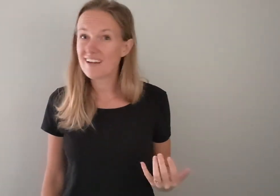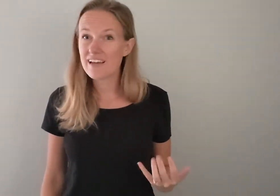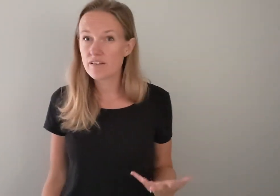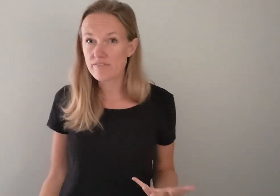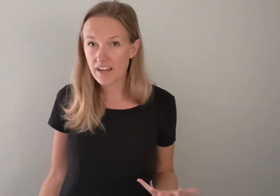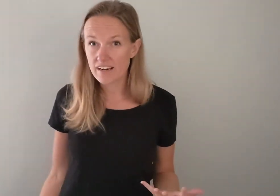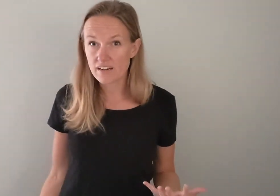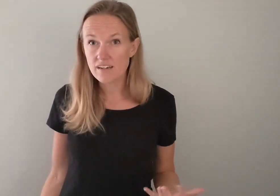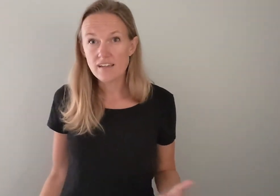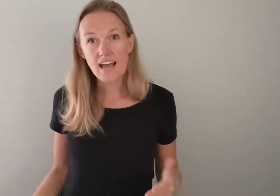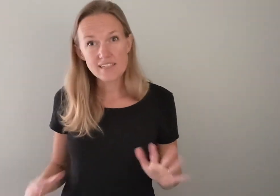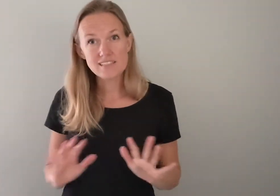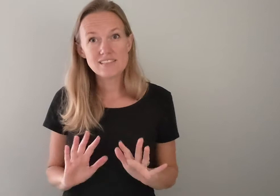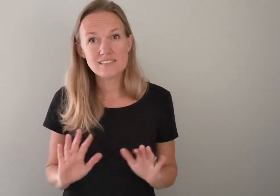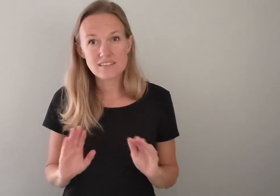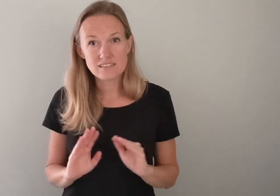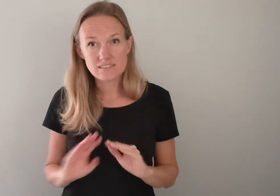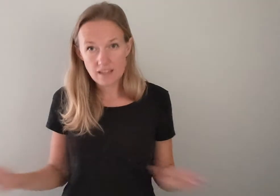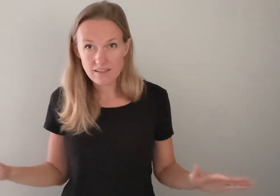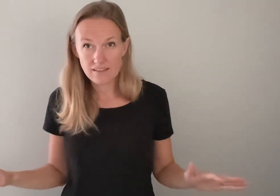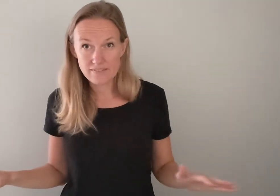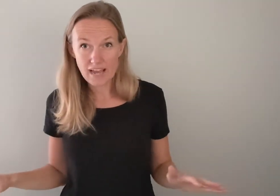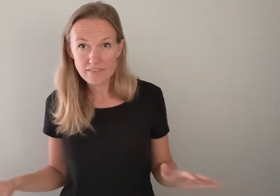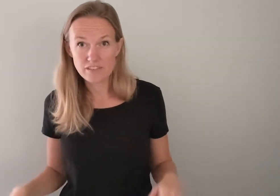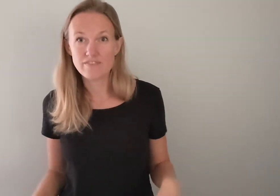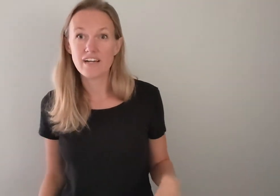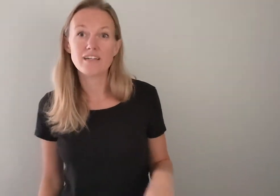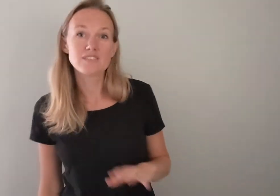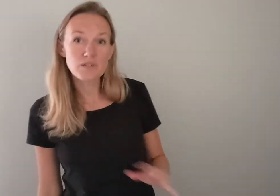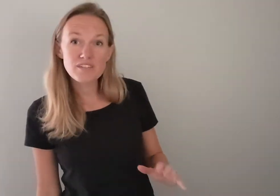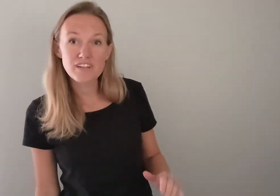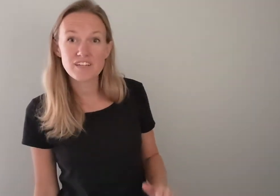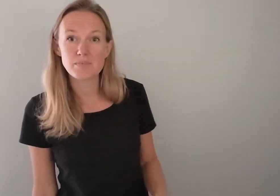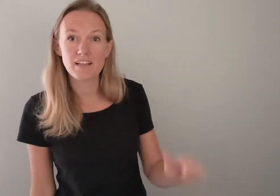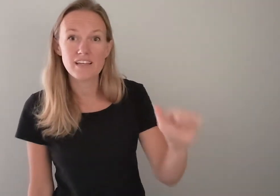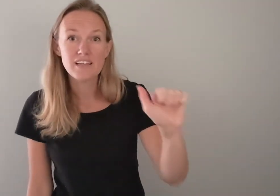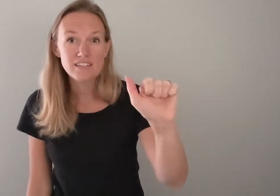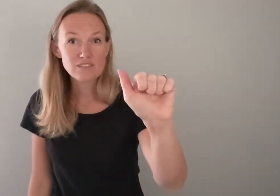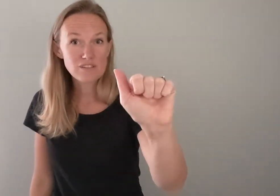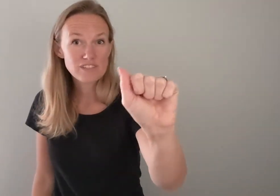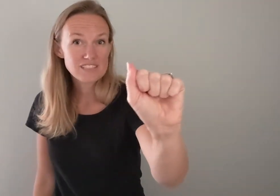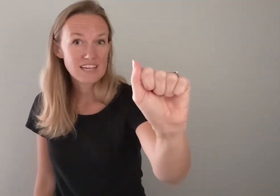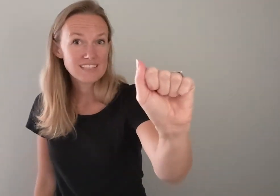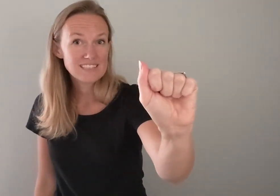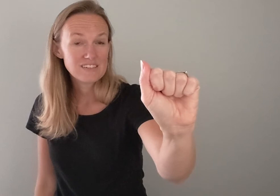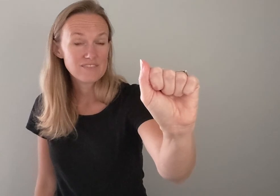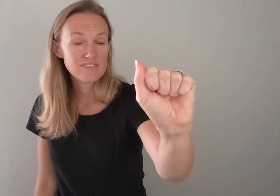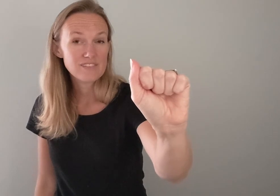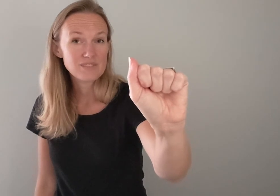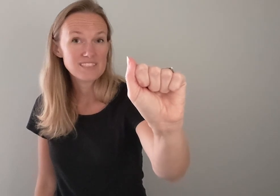not out of the fire ashes is that there's nothing left after a fire so we're going to finger spell it so your first sign is our first one is